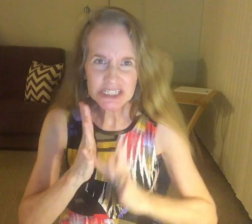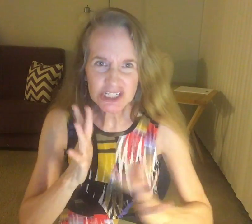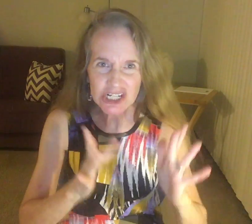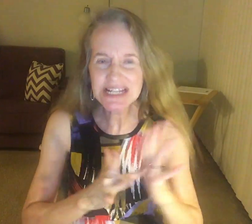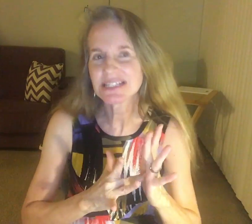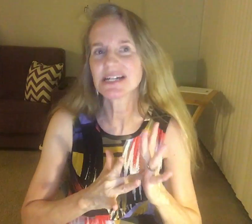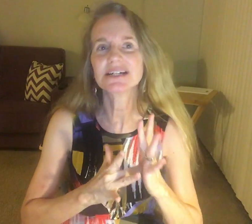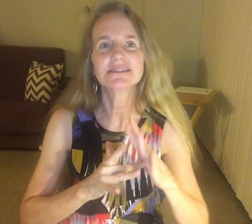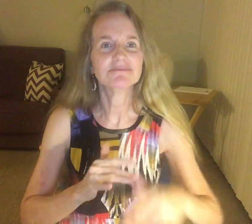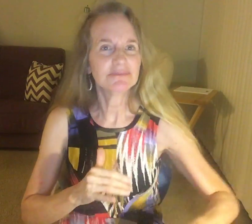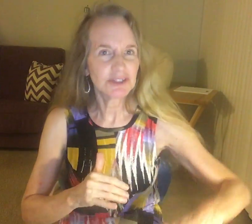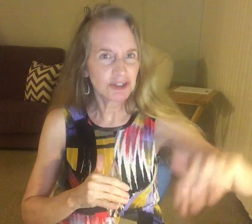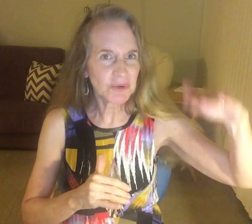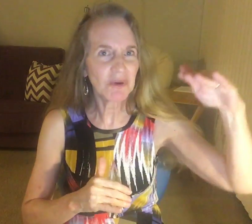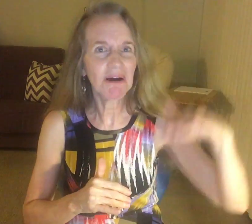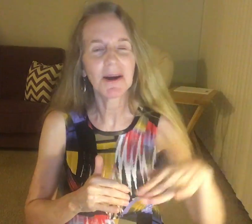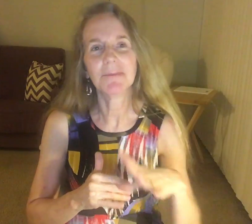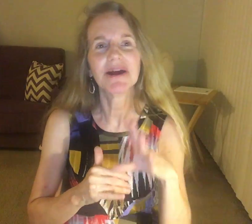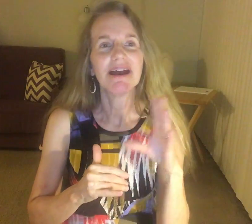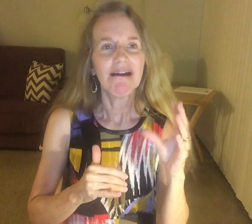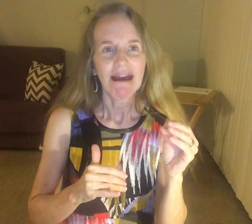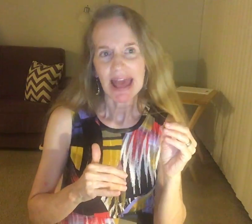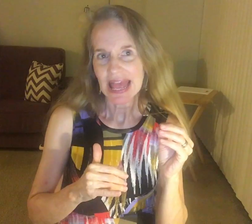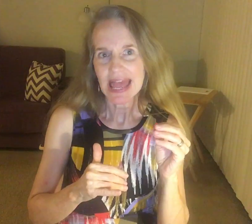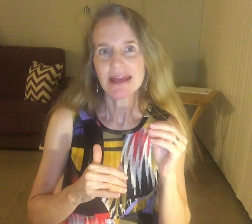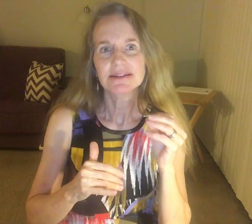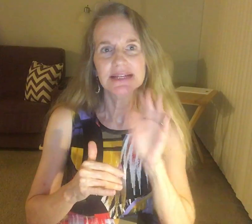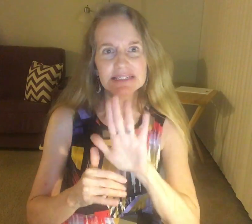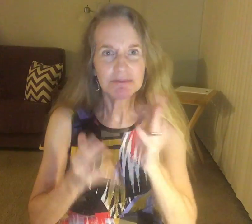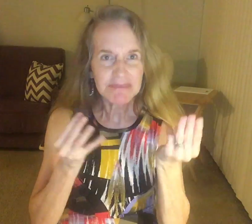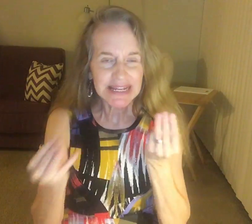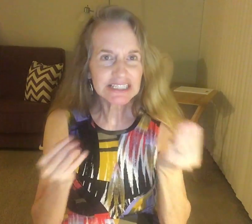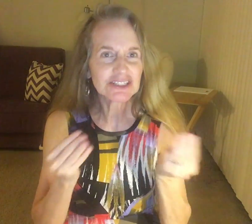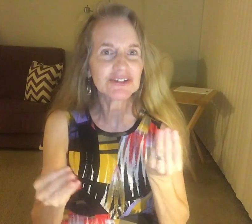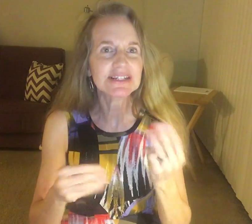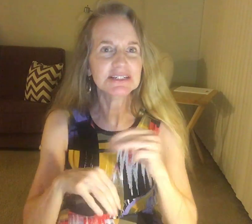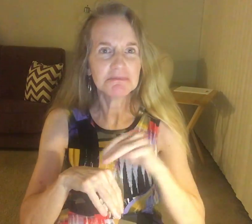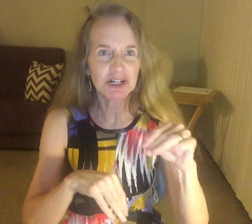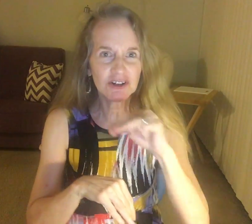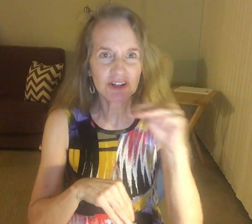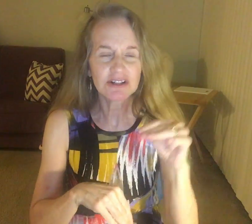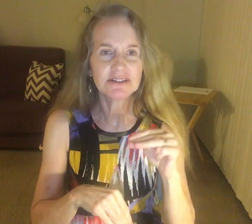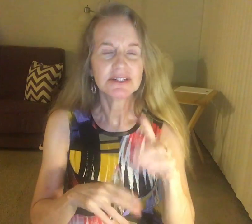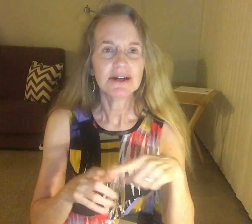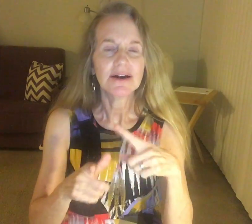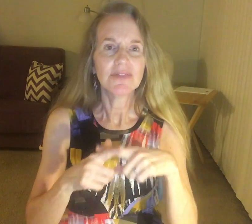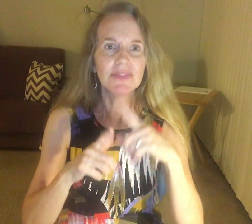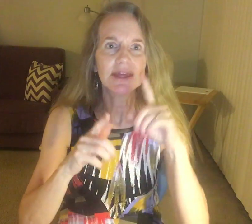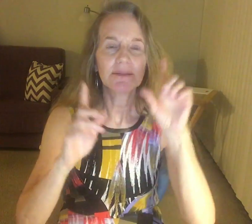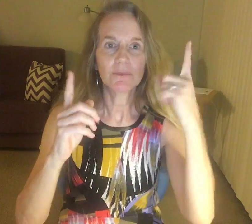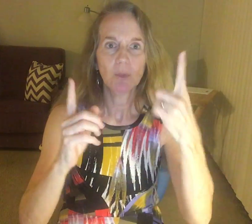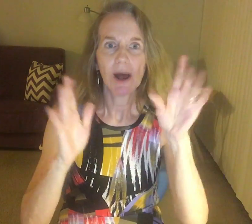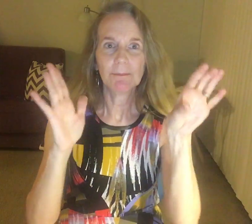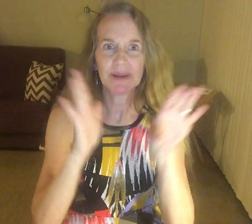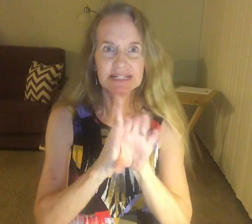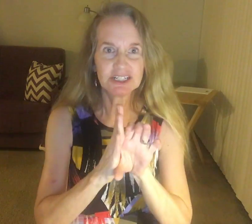teaser of love, and his military murder. And then, um, picture,